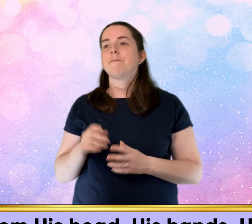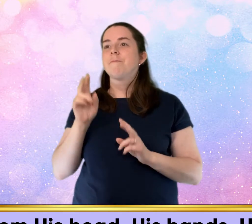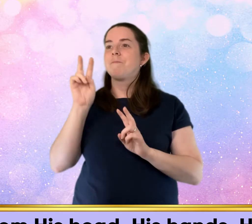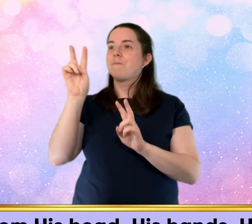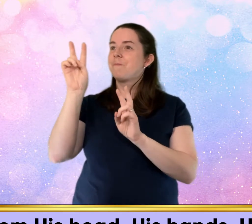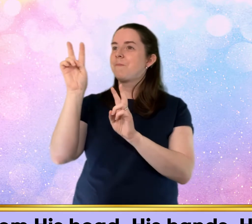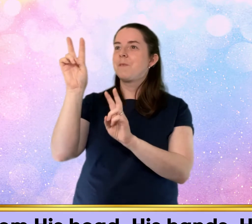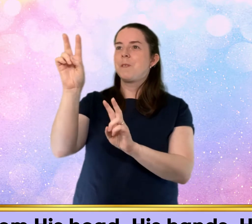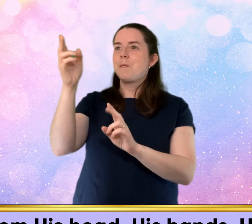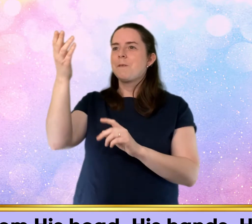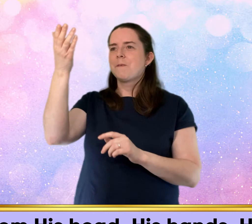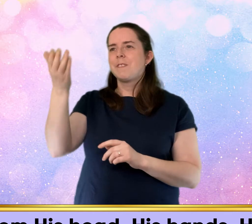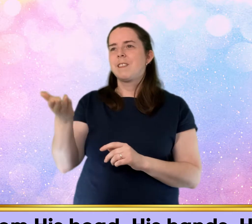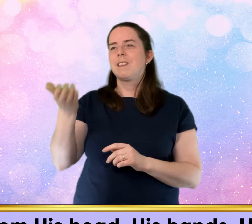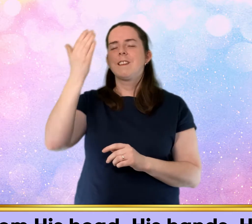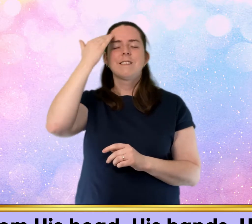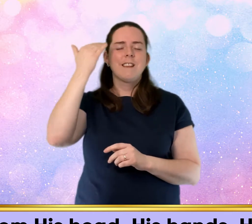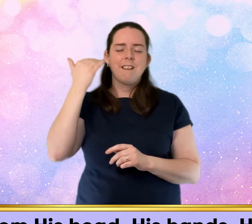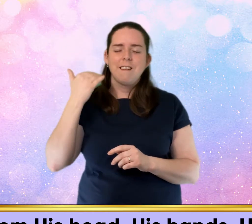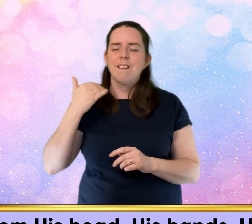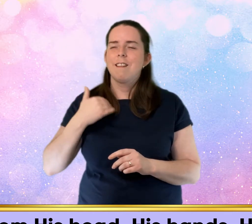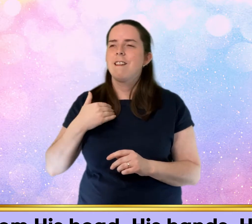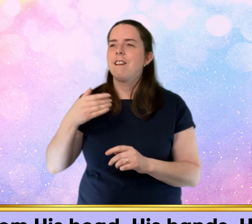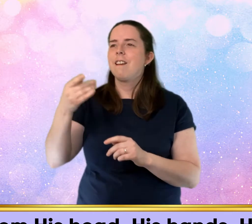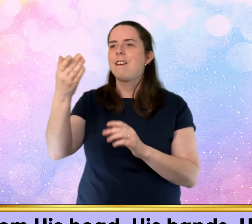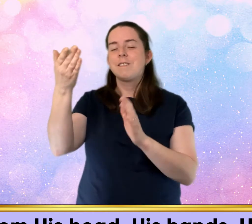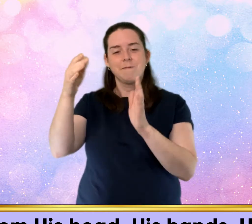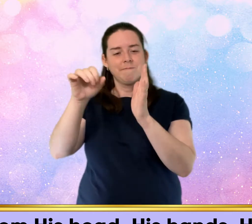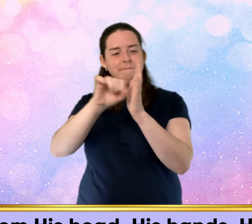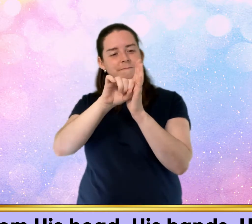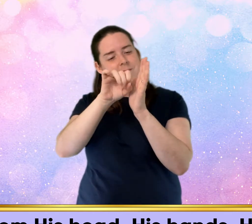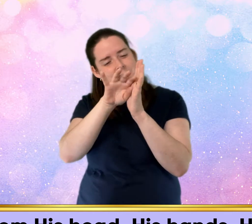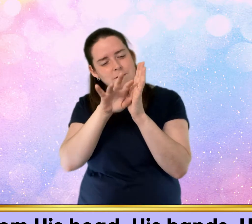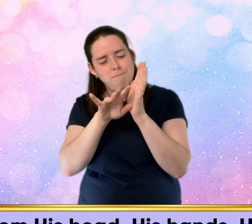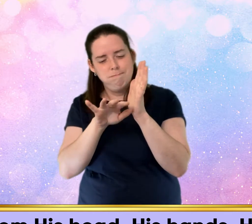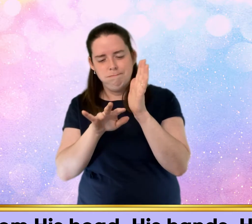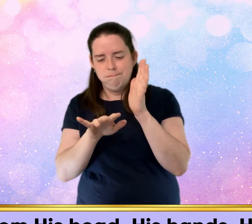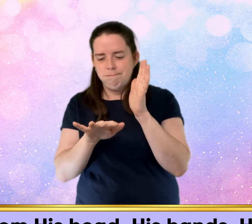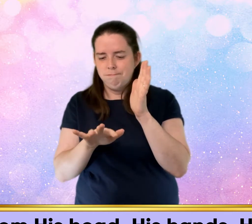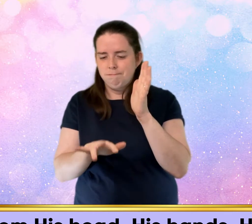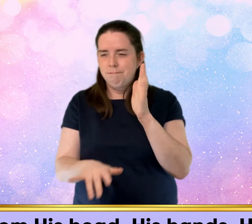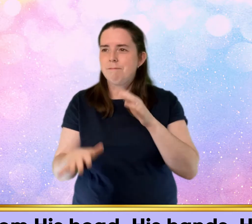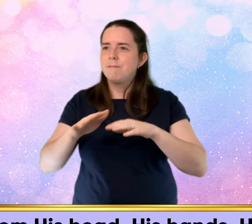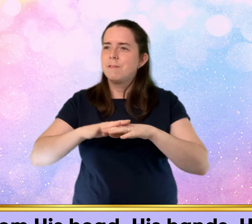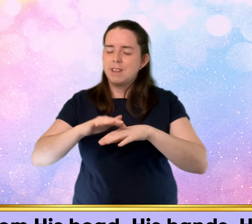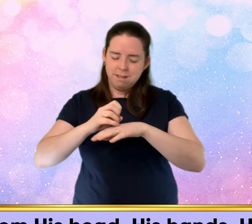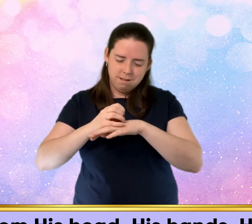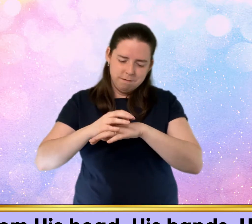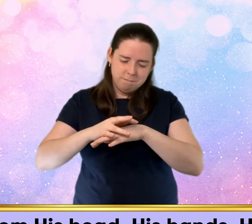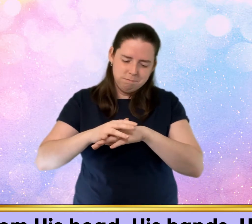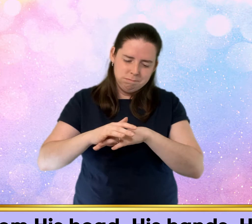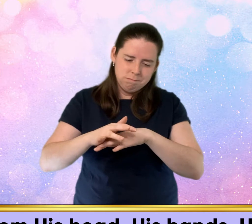His head His hands, His feet